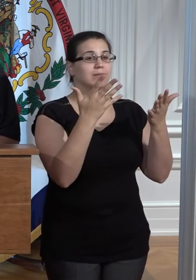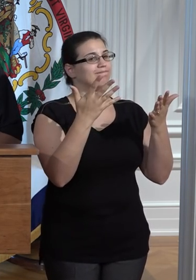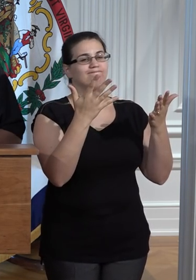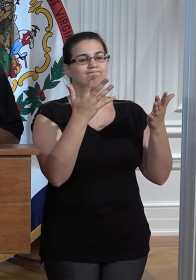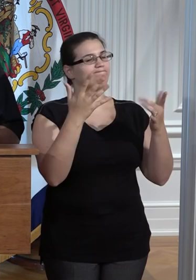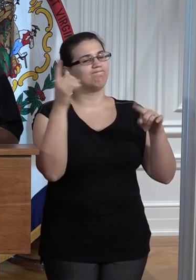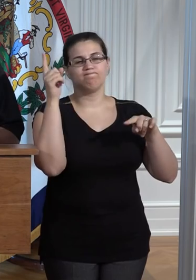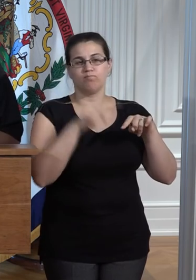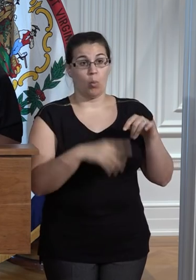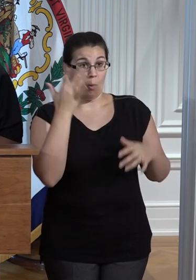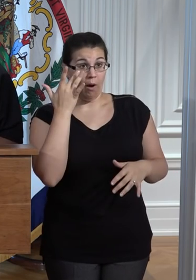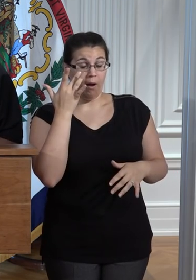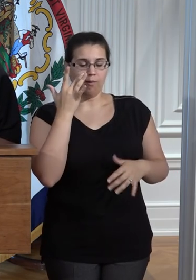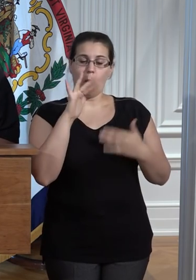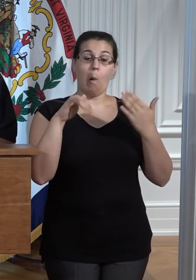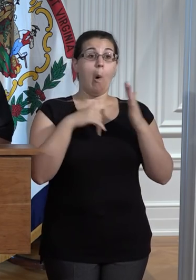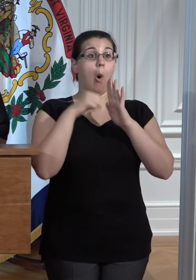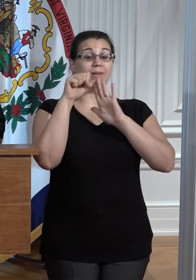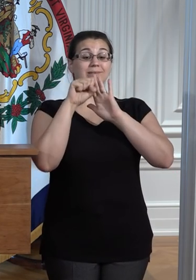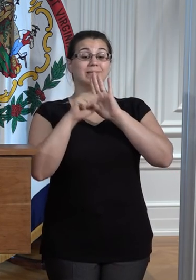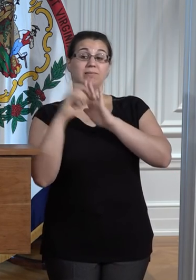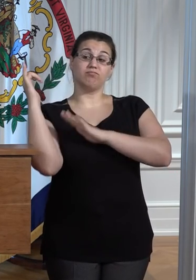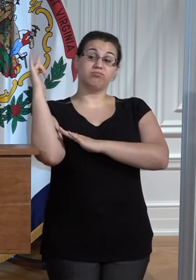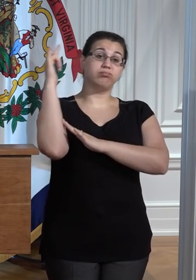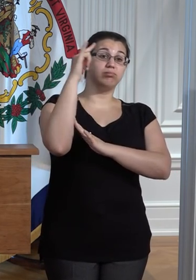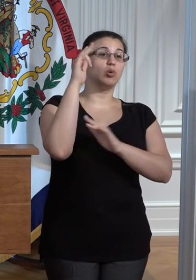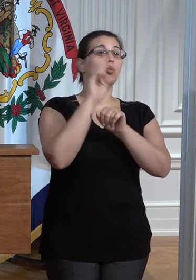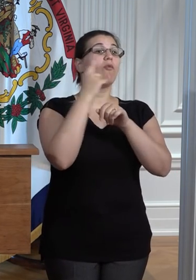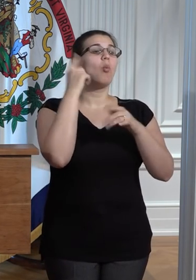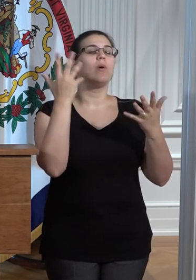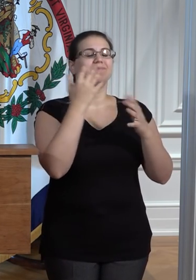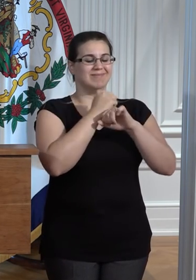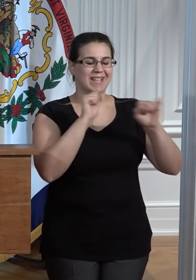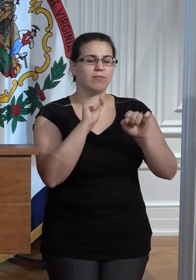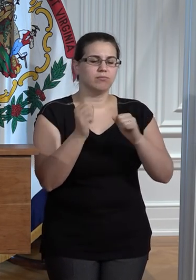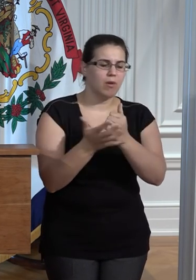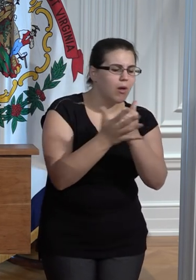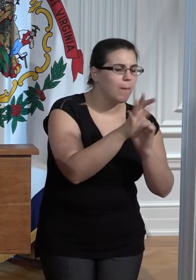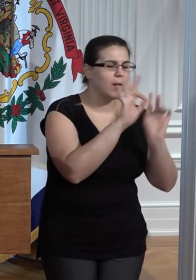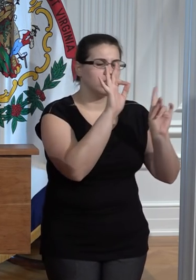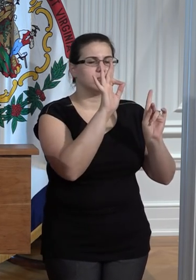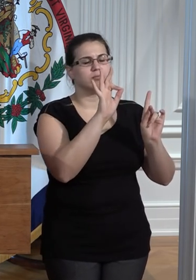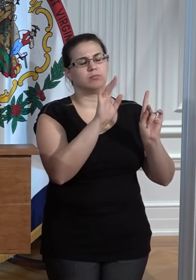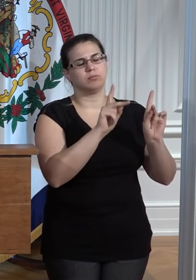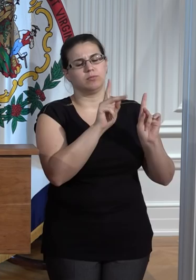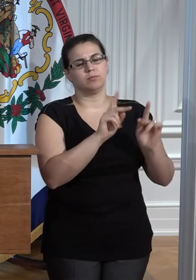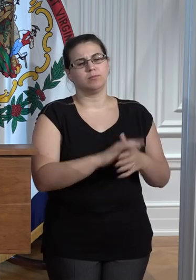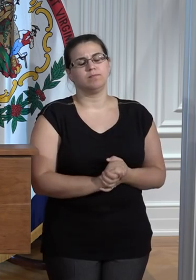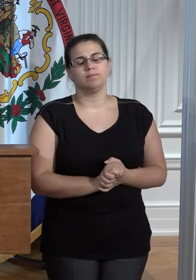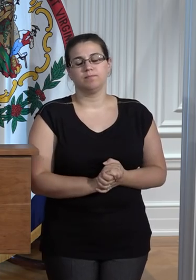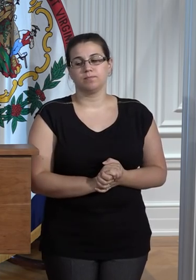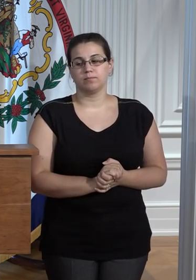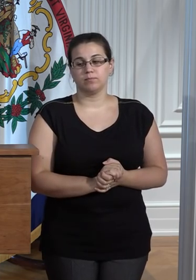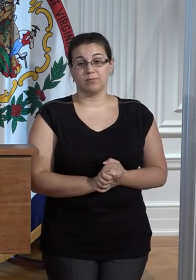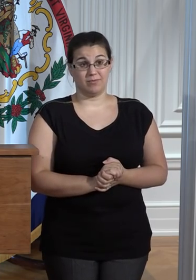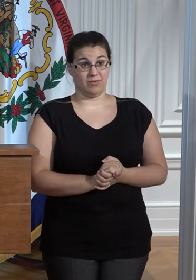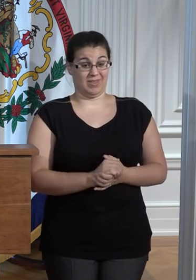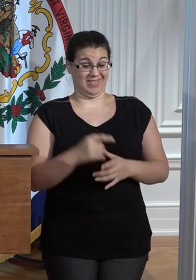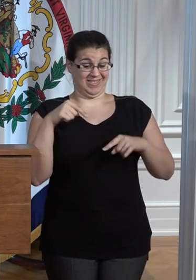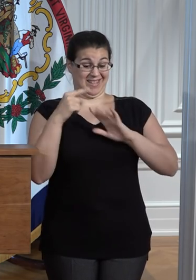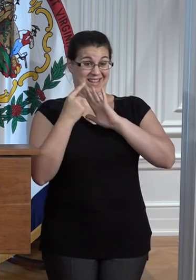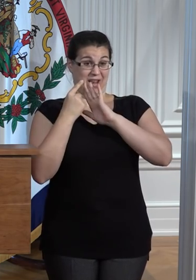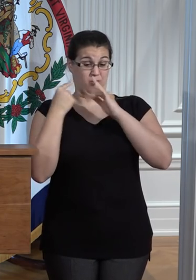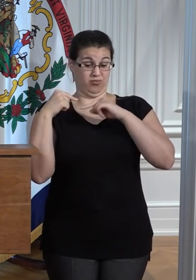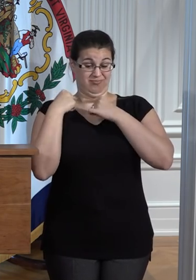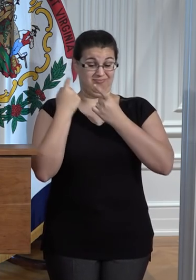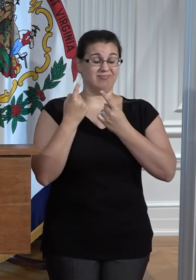to because all state aircrafts are currently being used for rescues. As recently as the past hour, we had